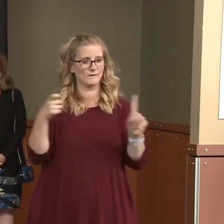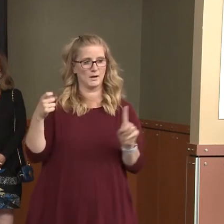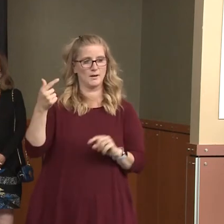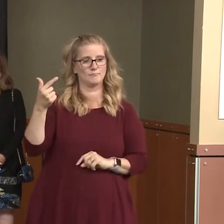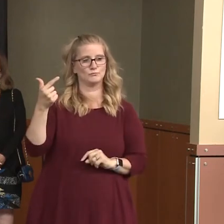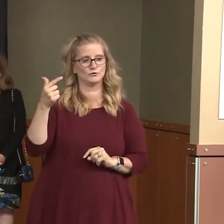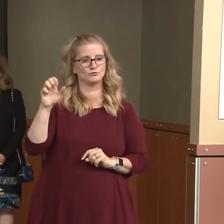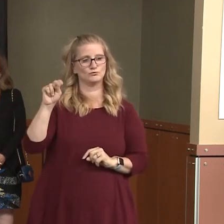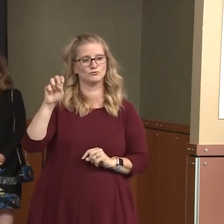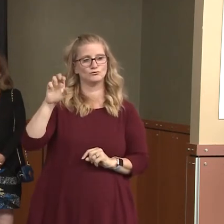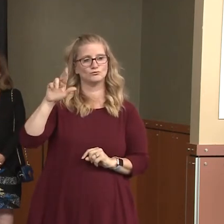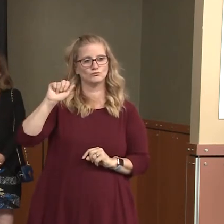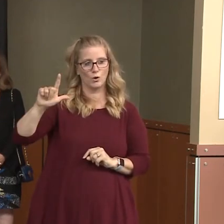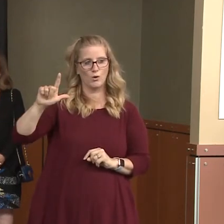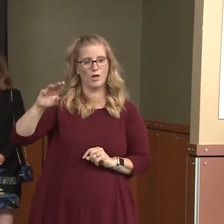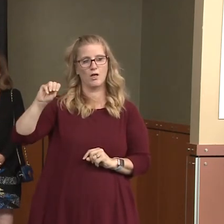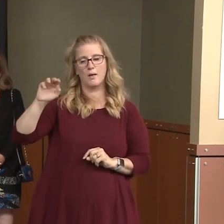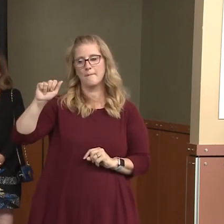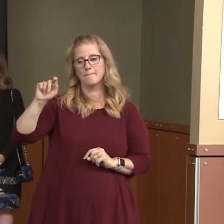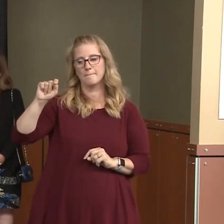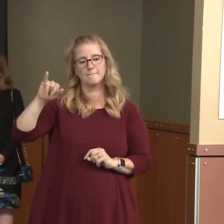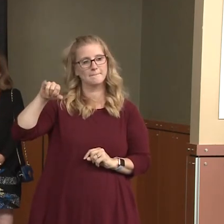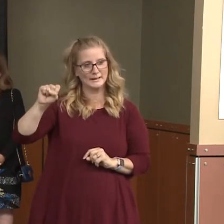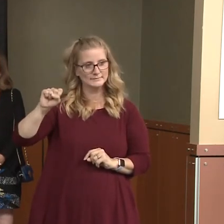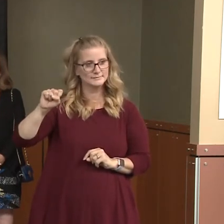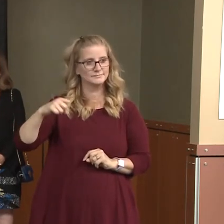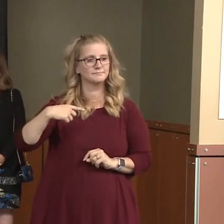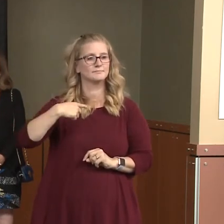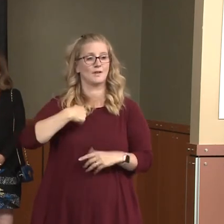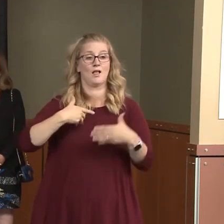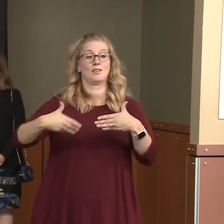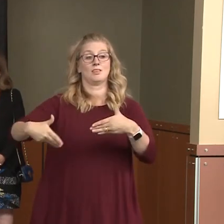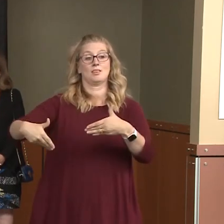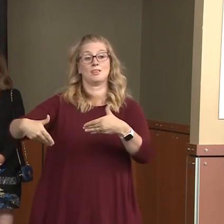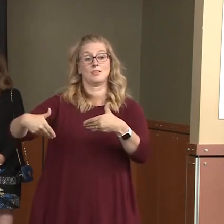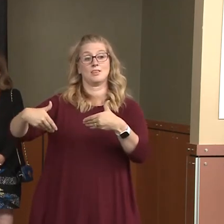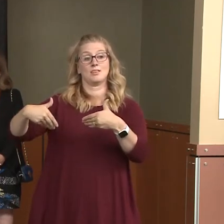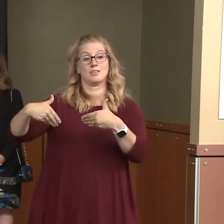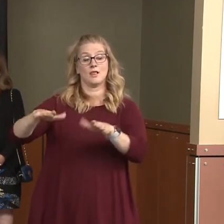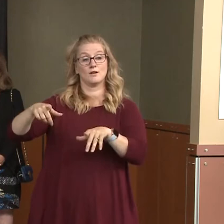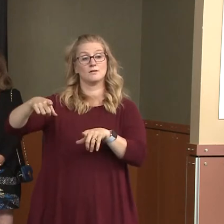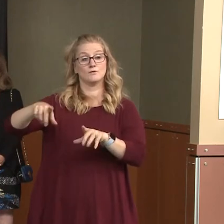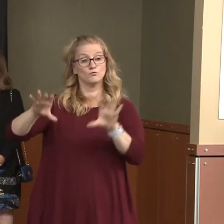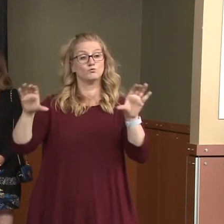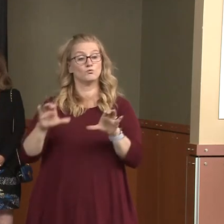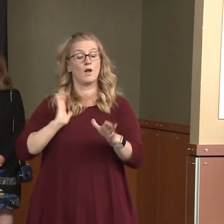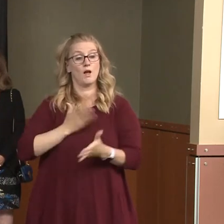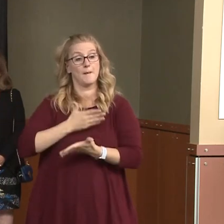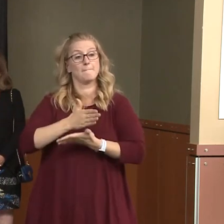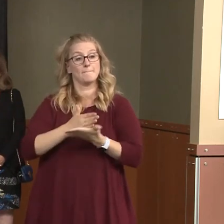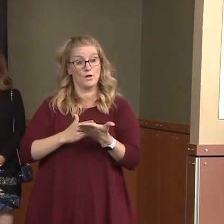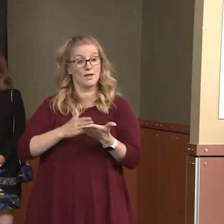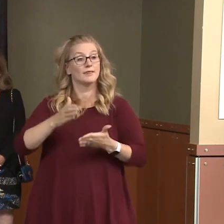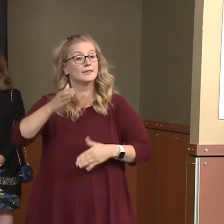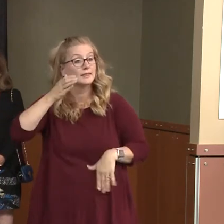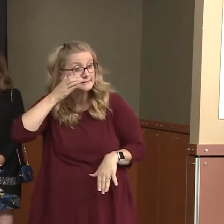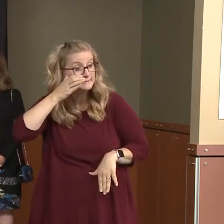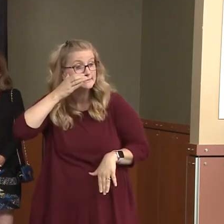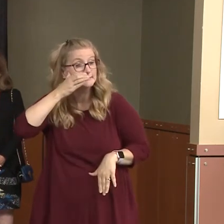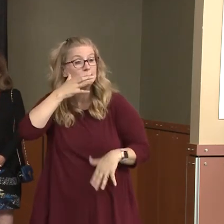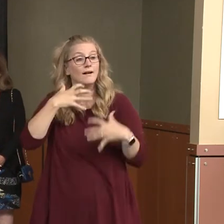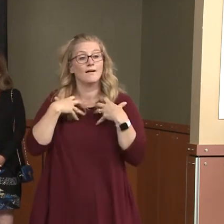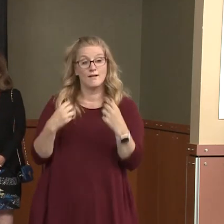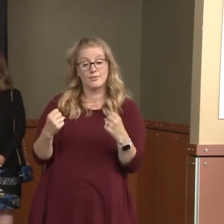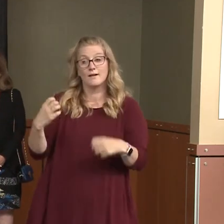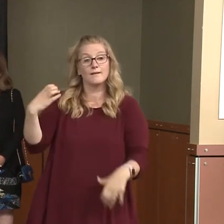recent public announcement. And that is, let's all do our part. Let's listen to our health officials and our experts, wear a mask and help our community